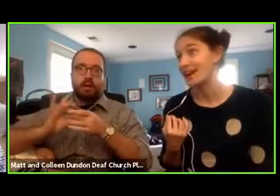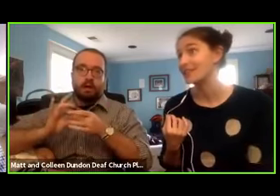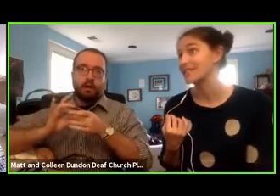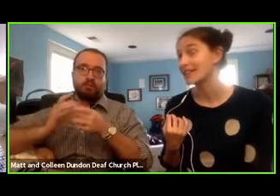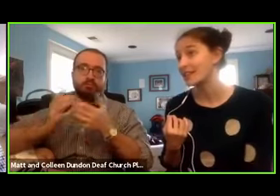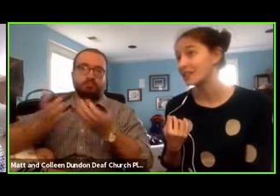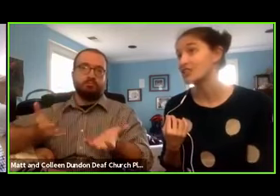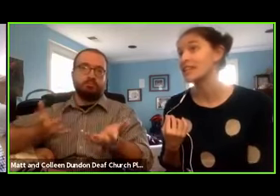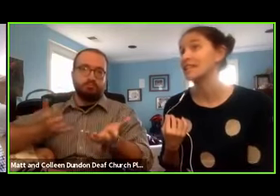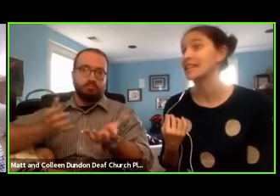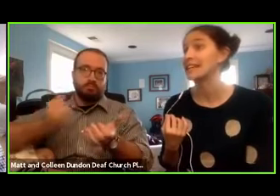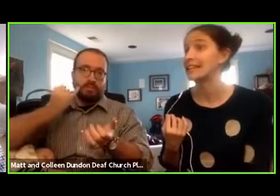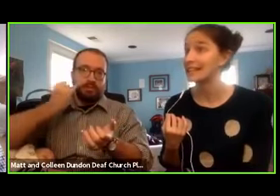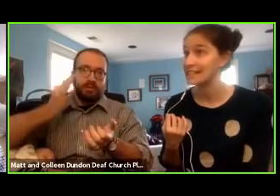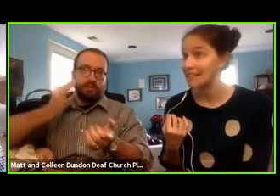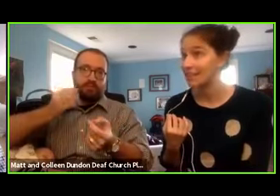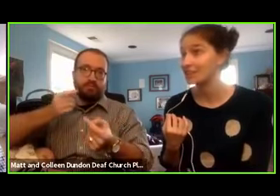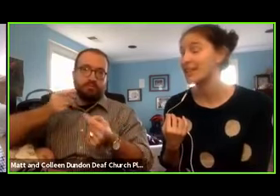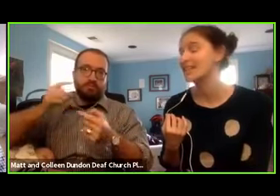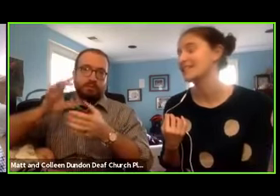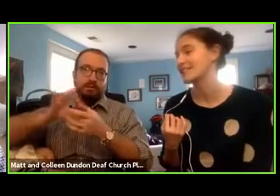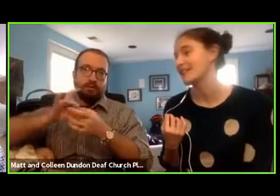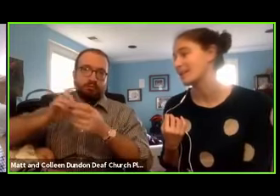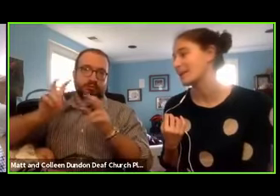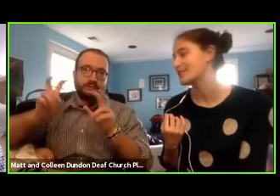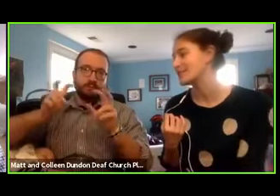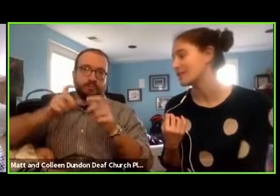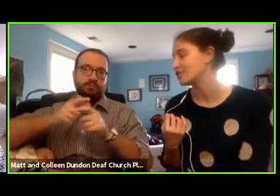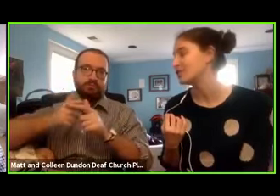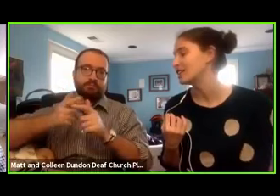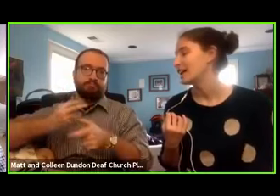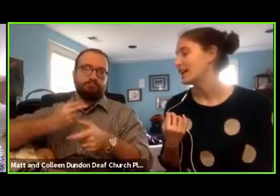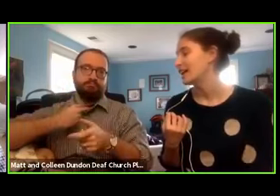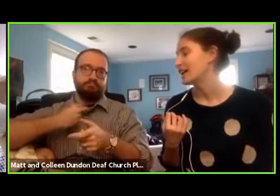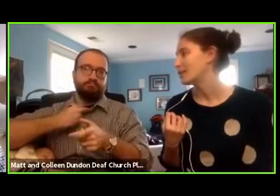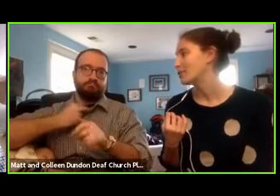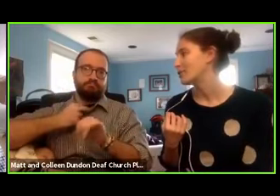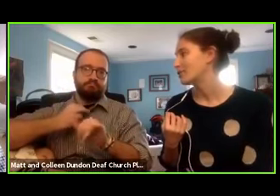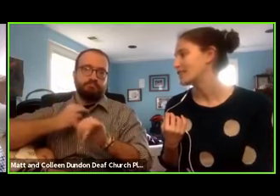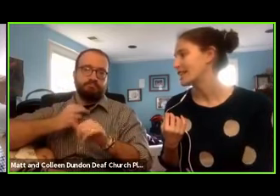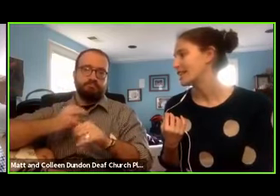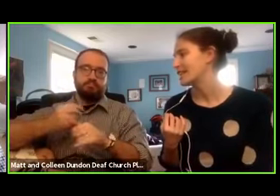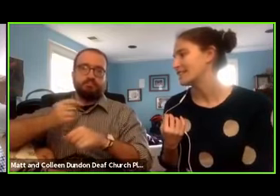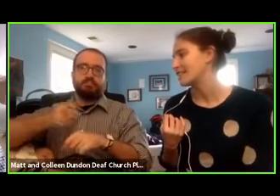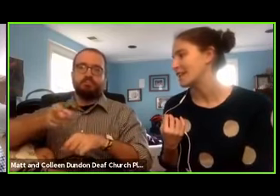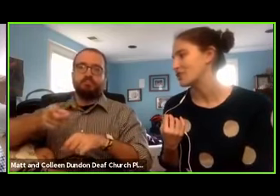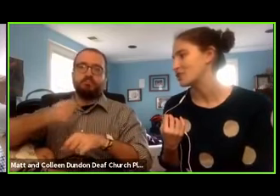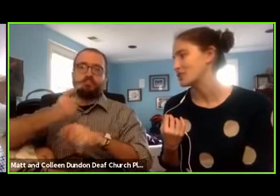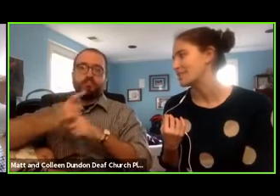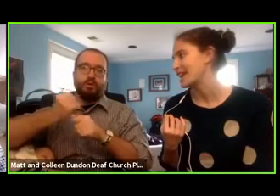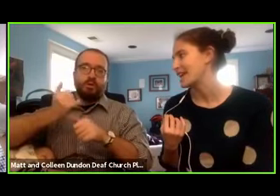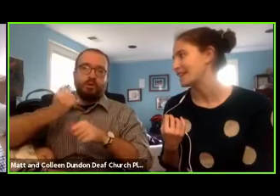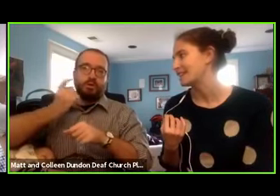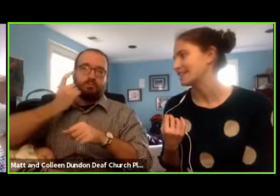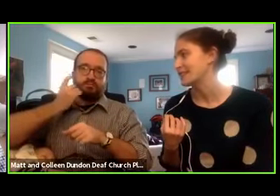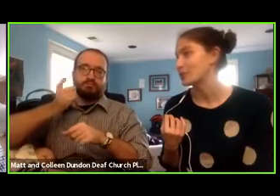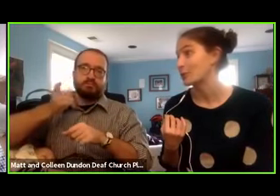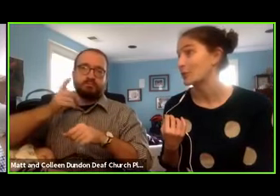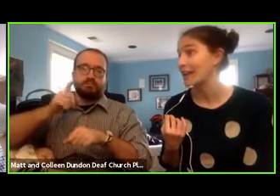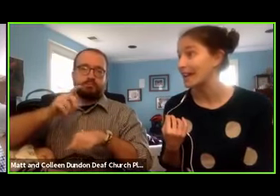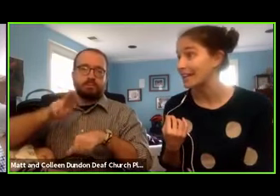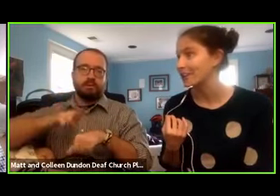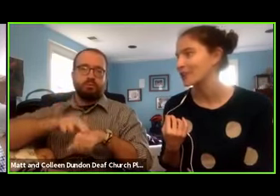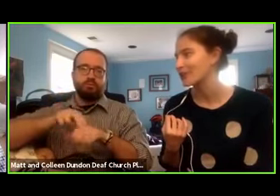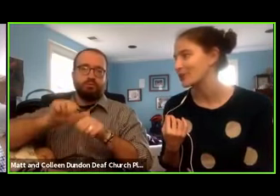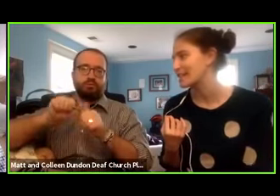that's if they have the technology and they can connect to the Internet and it's not a bad signal. You know, if there's any connectivity issues, then the